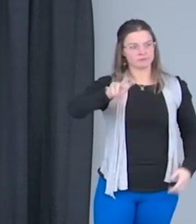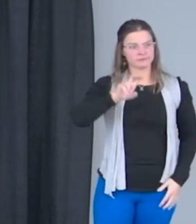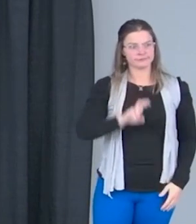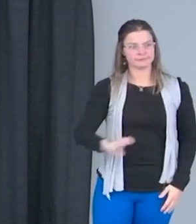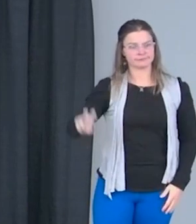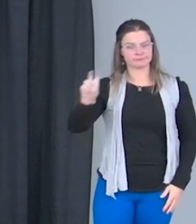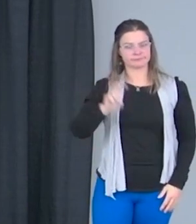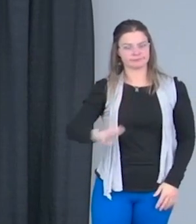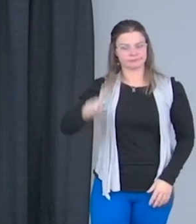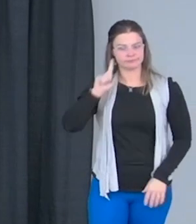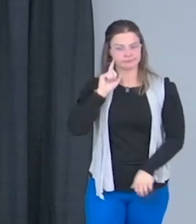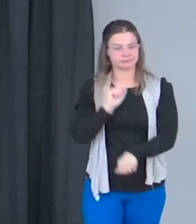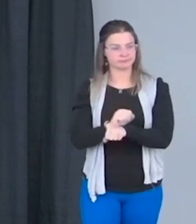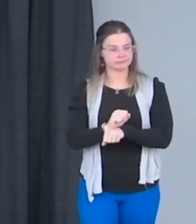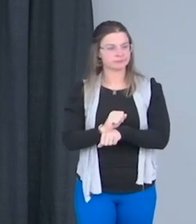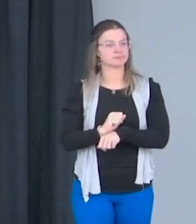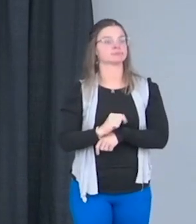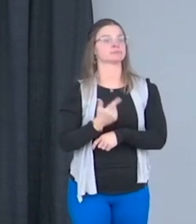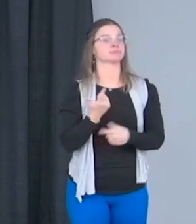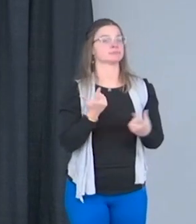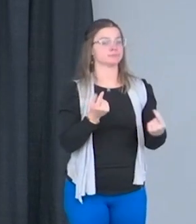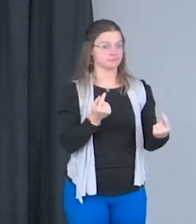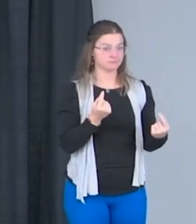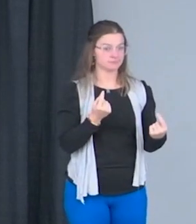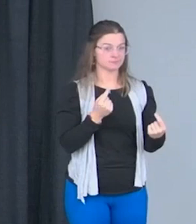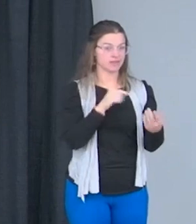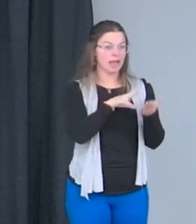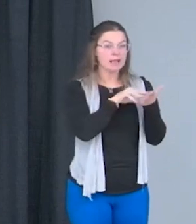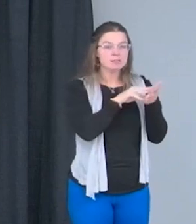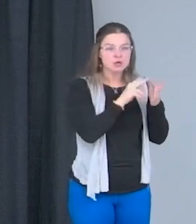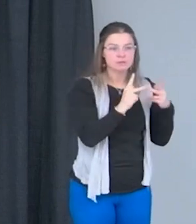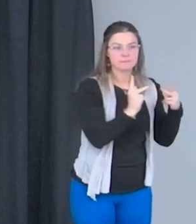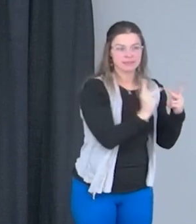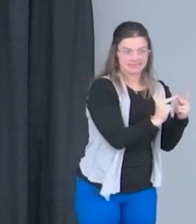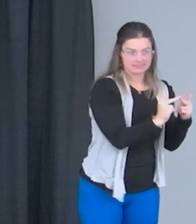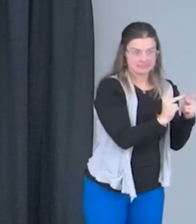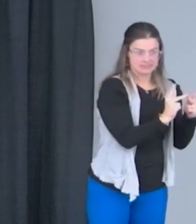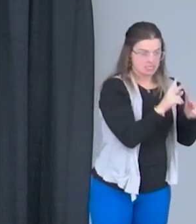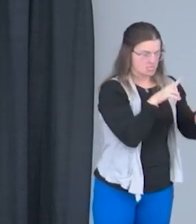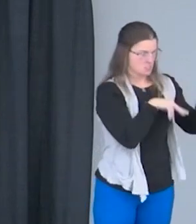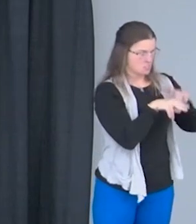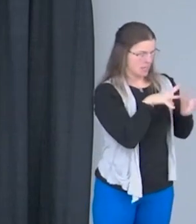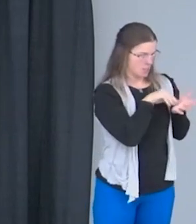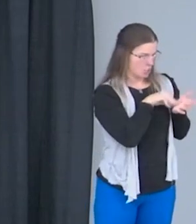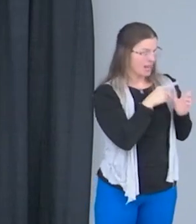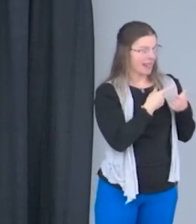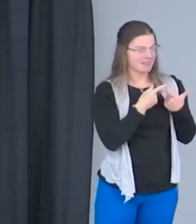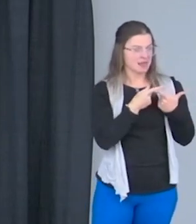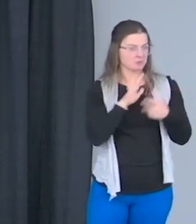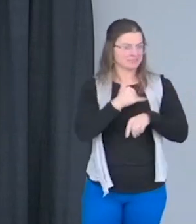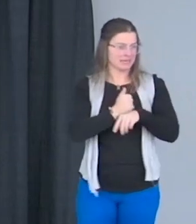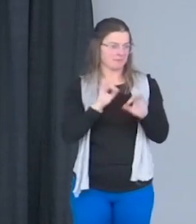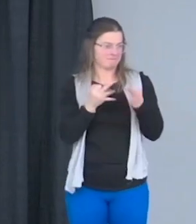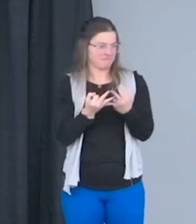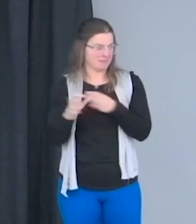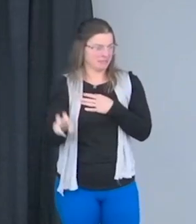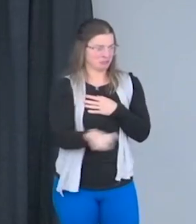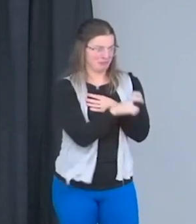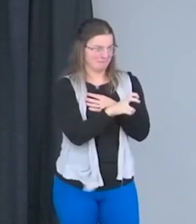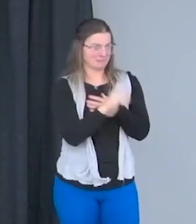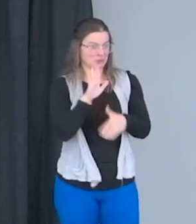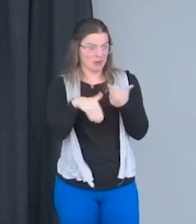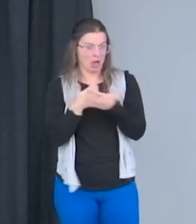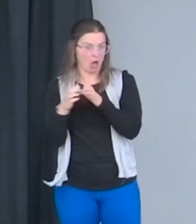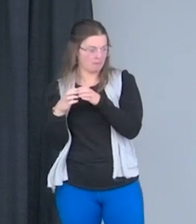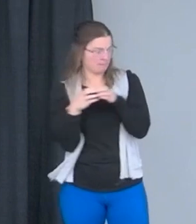work, I go and I kind of learn about those places. And then we plan family trips so we can all go and embrace the beauty that